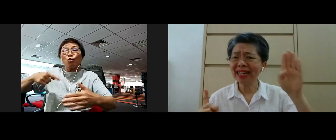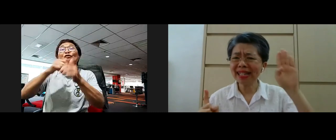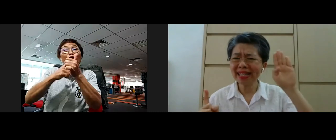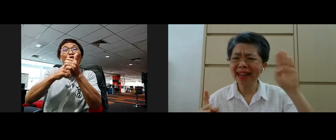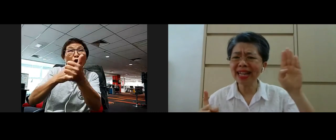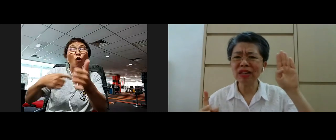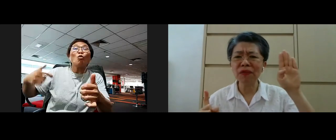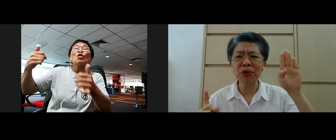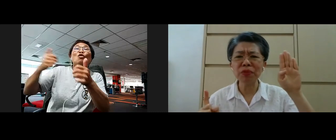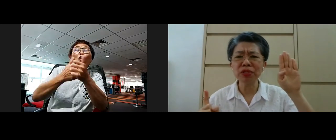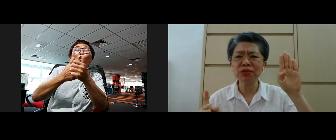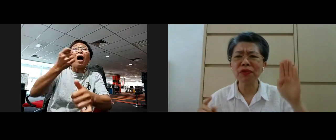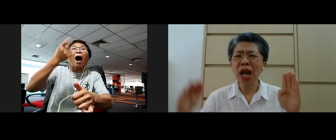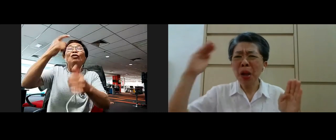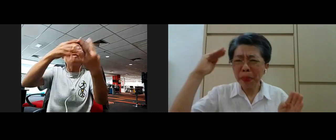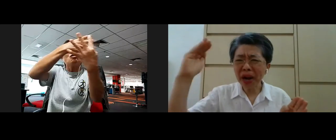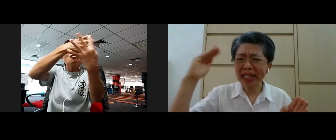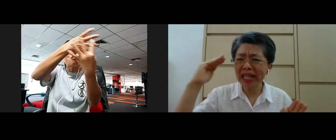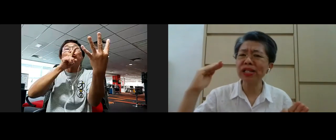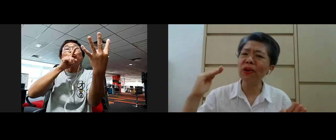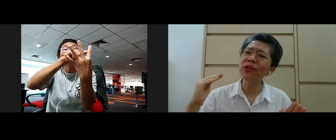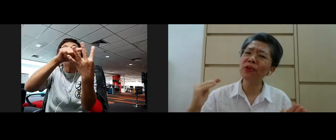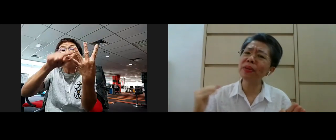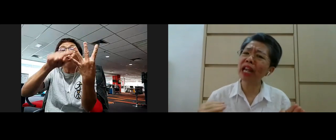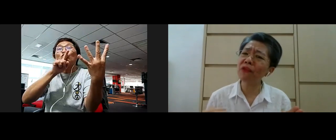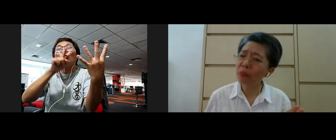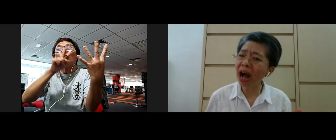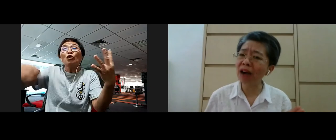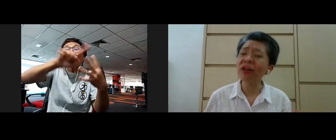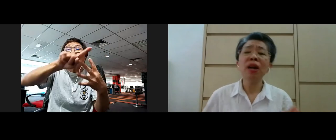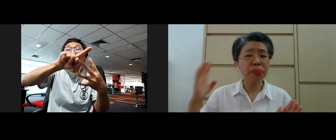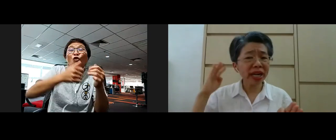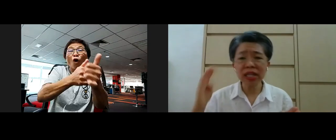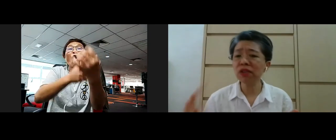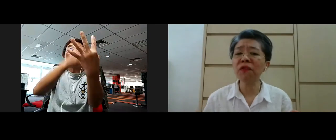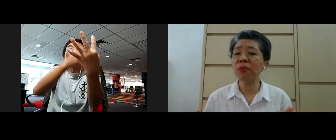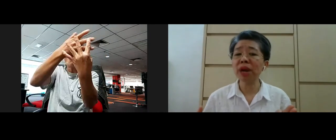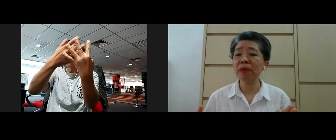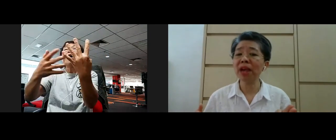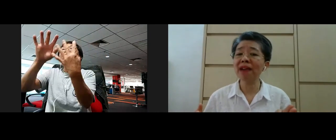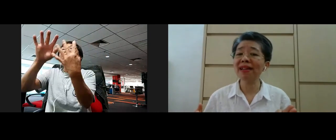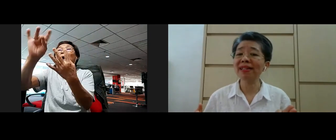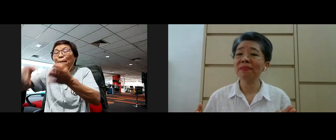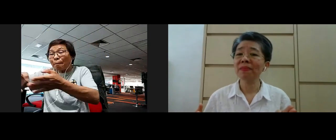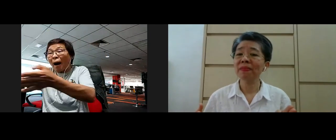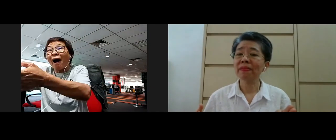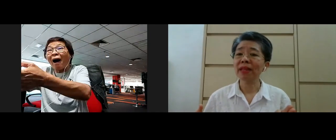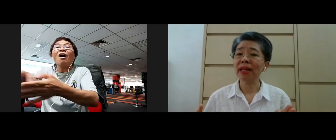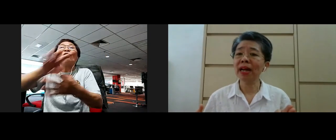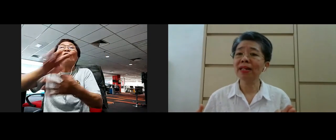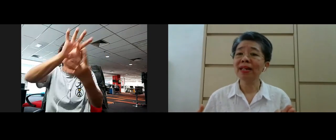understanding the four noble truth practice your noble evil path practice your four brahma viharas